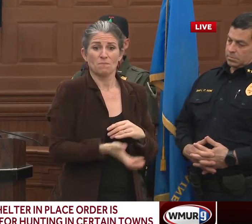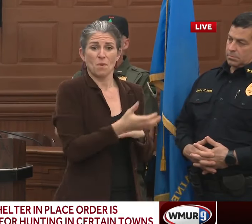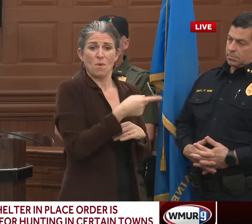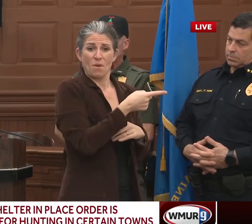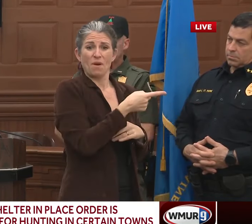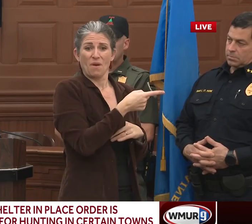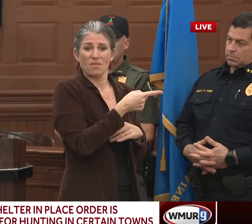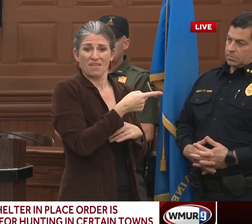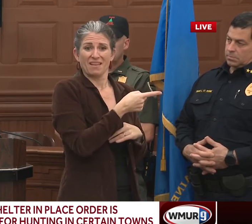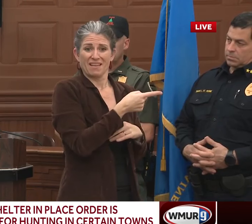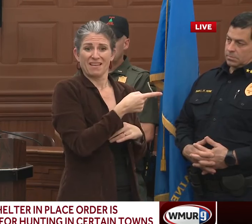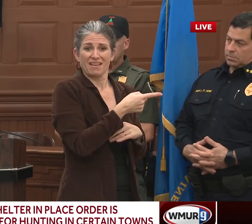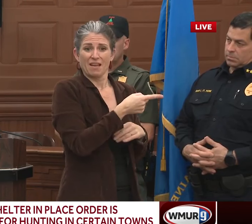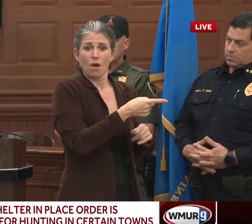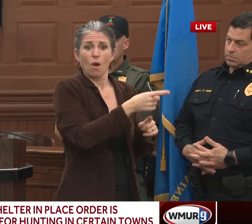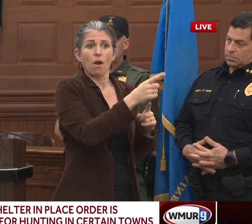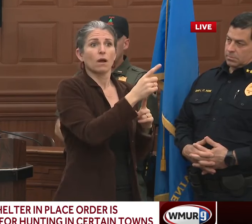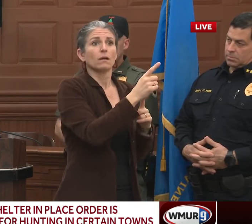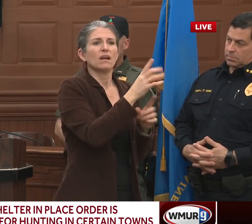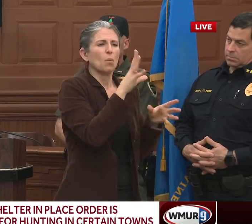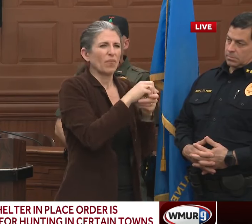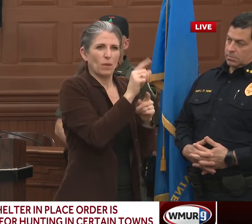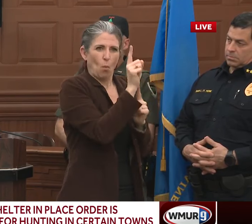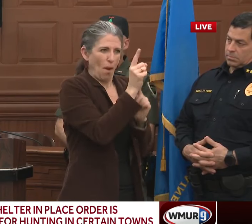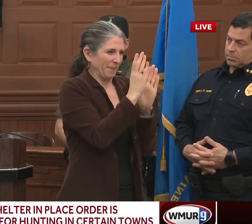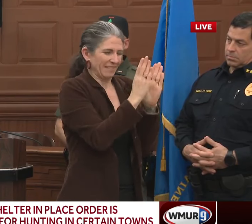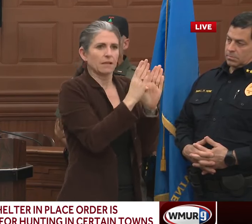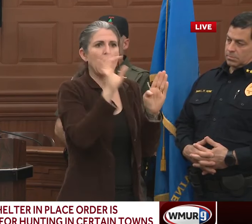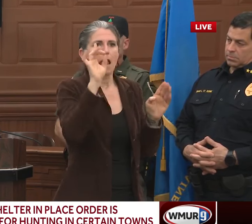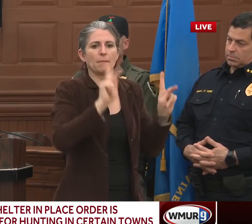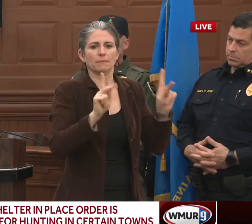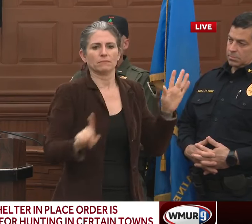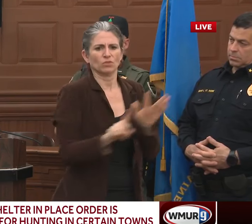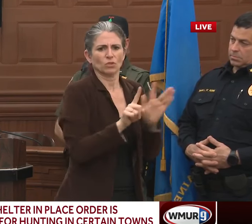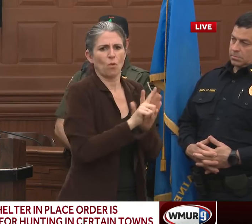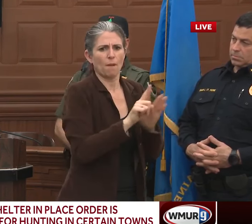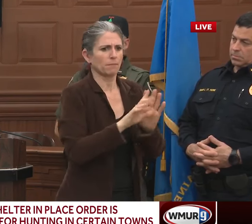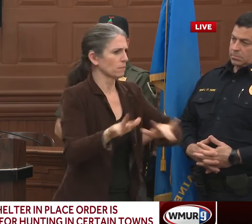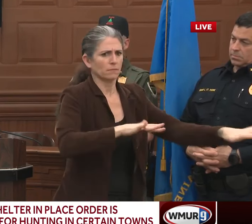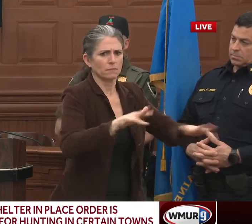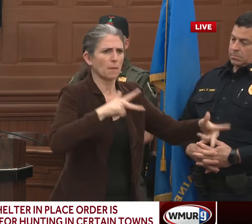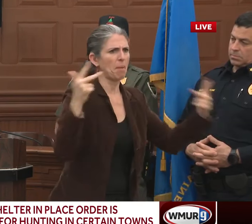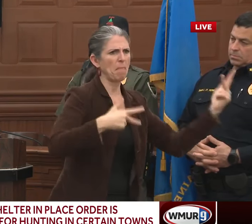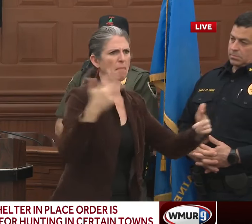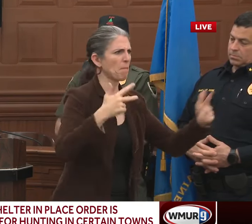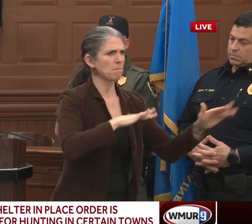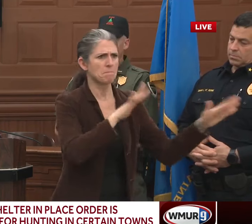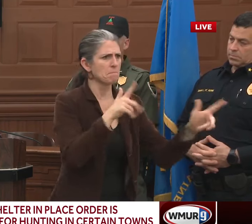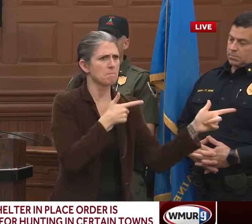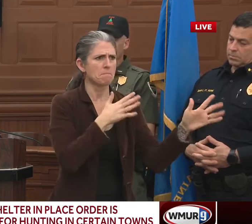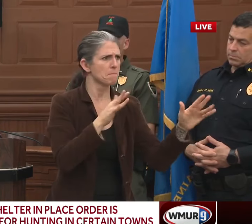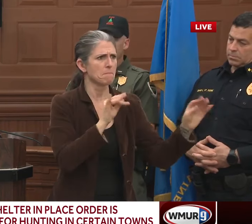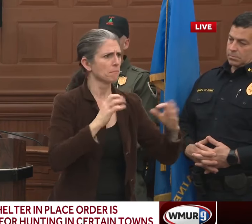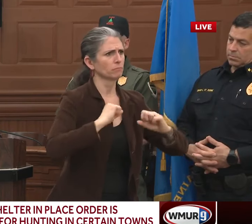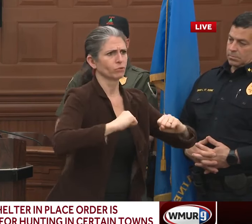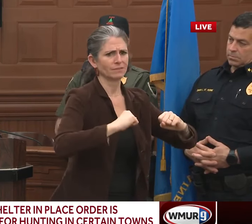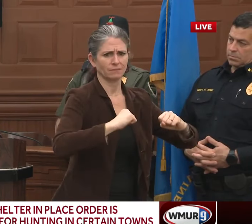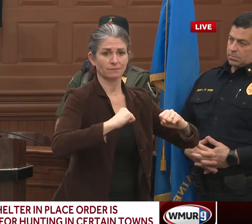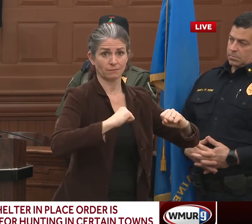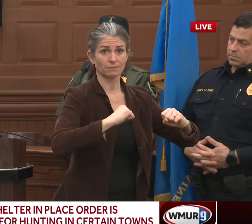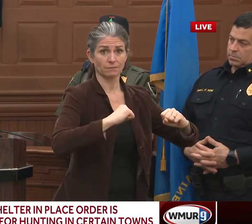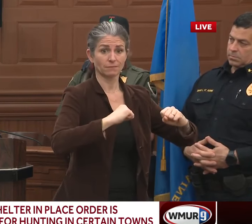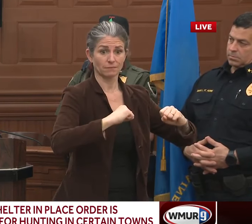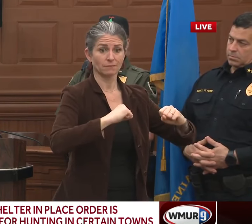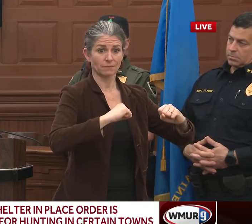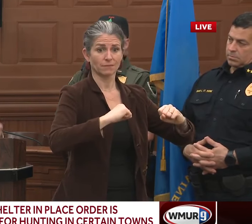respond, eight more are there. Now we're saying, now everybody's starting to roll in at about the same time, and about ten officers are responding to the